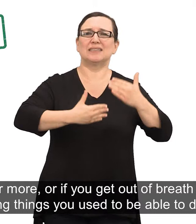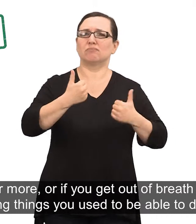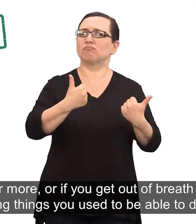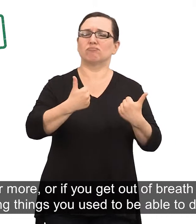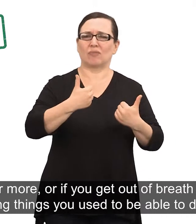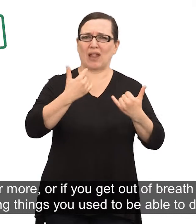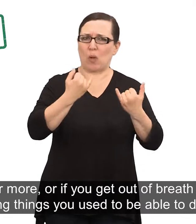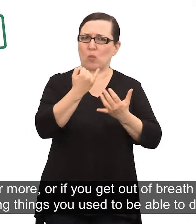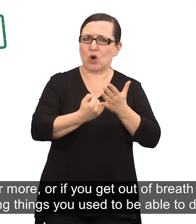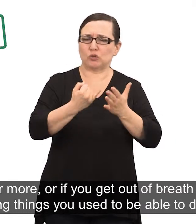to be able to do.